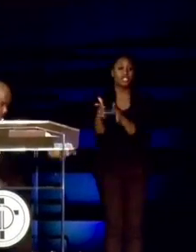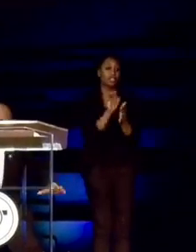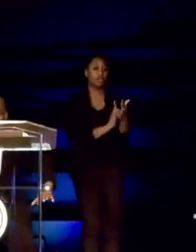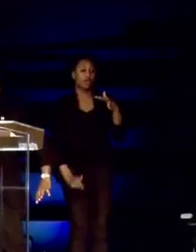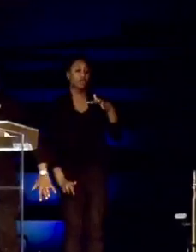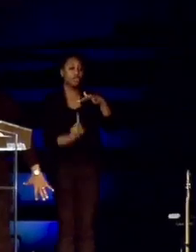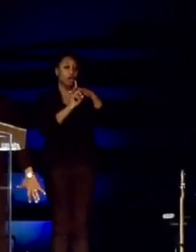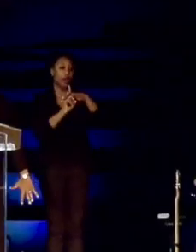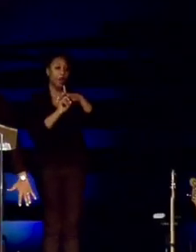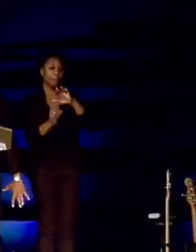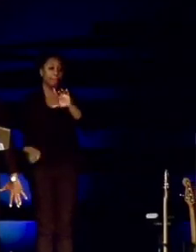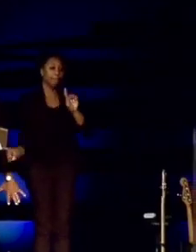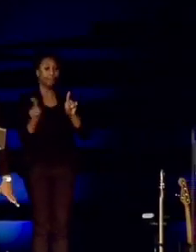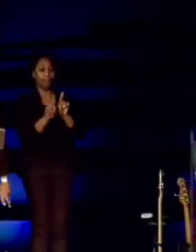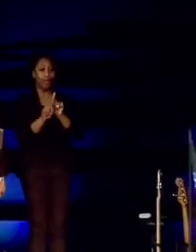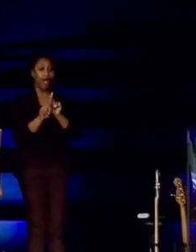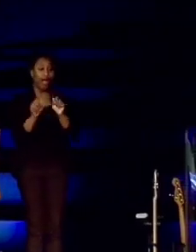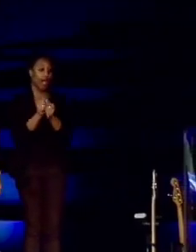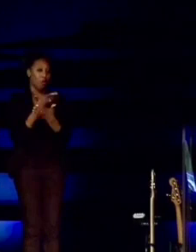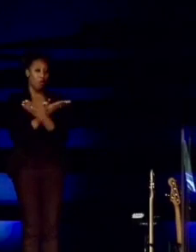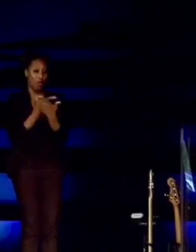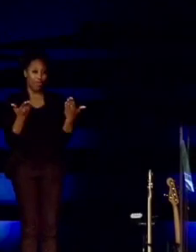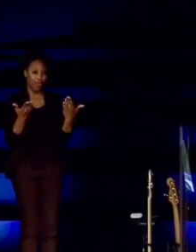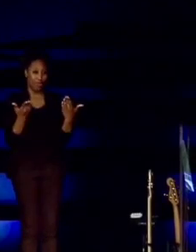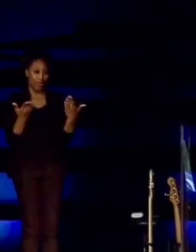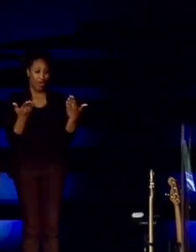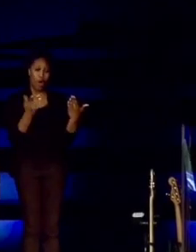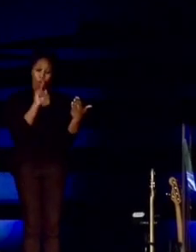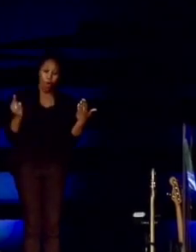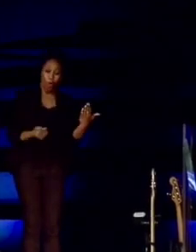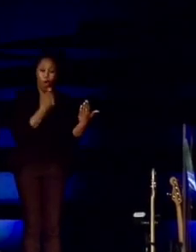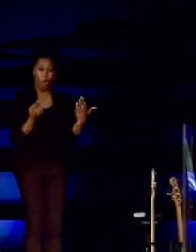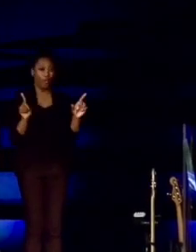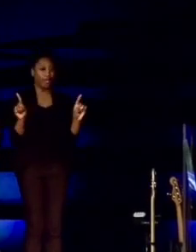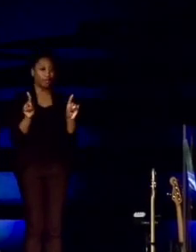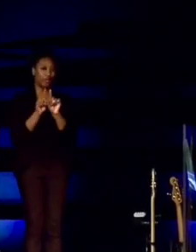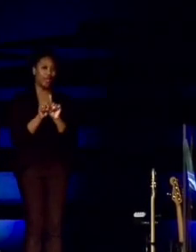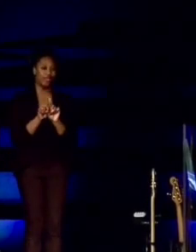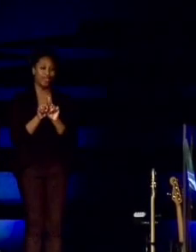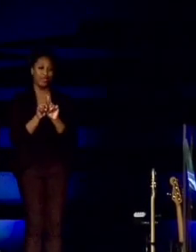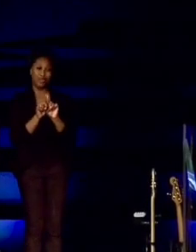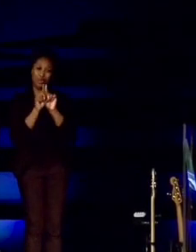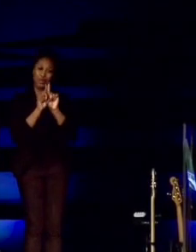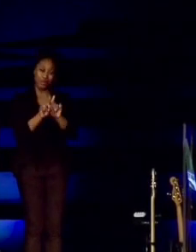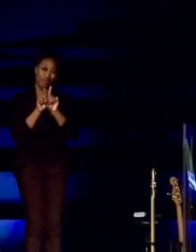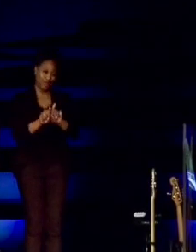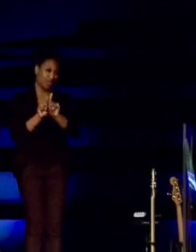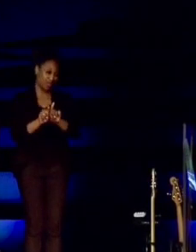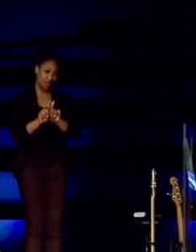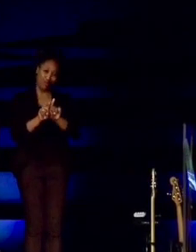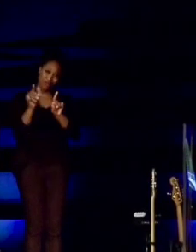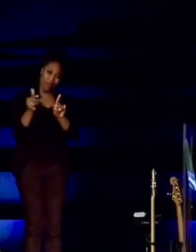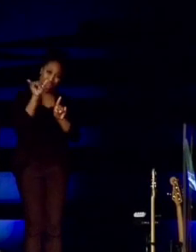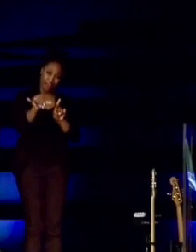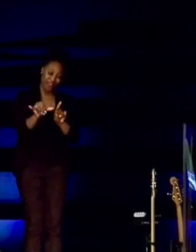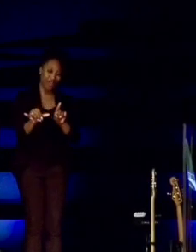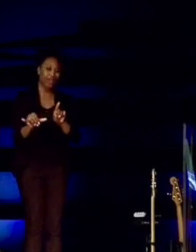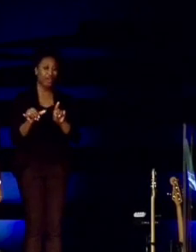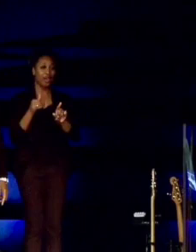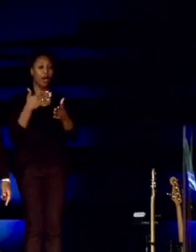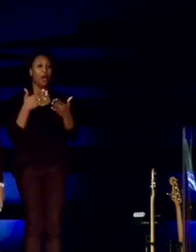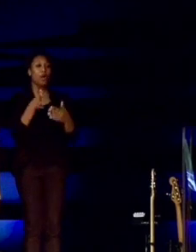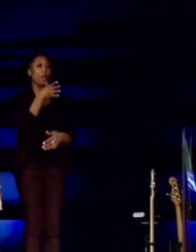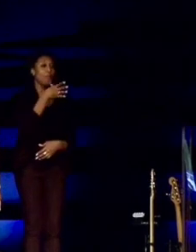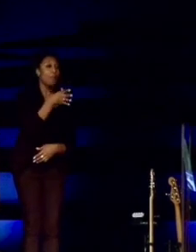Lord, I am with you always standing side by side. When your